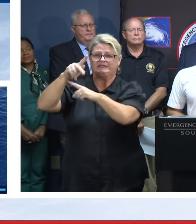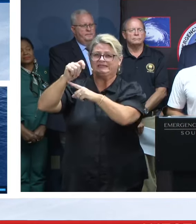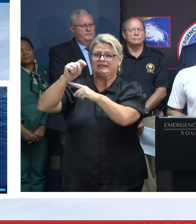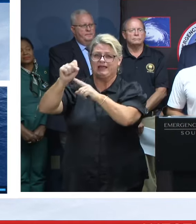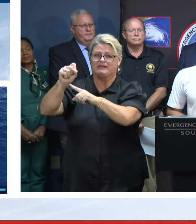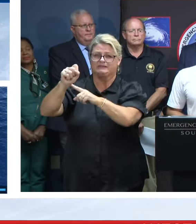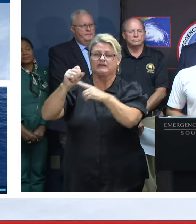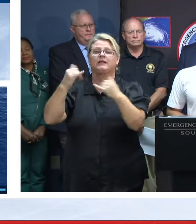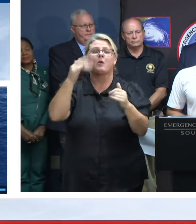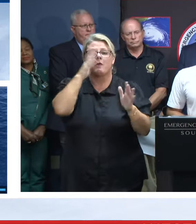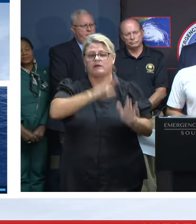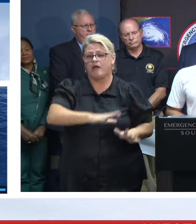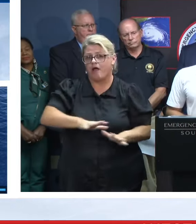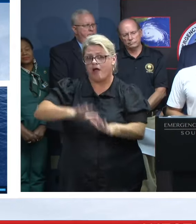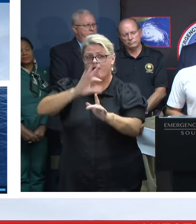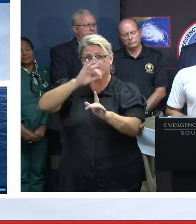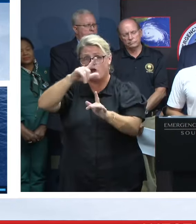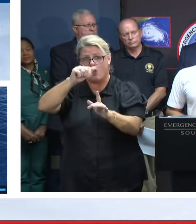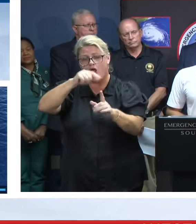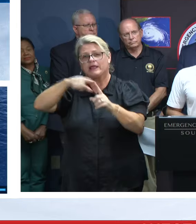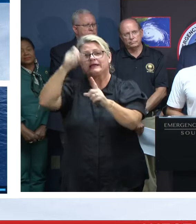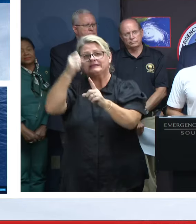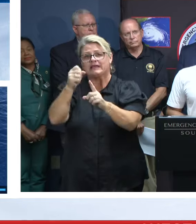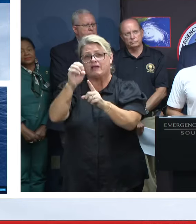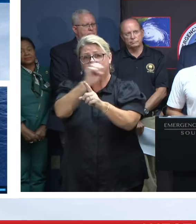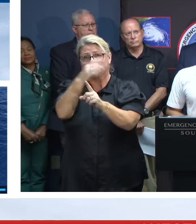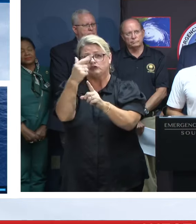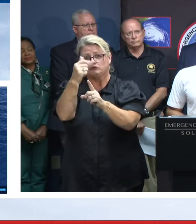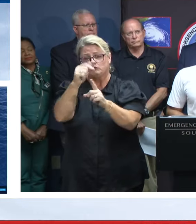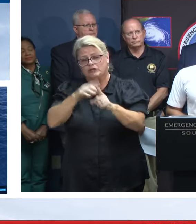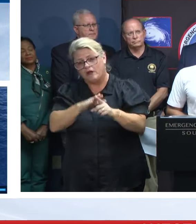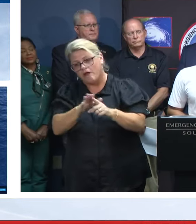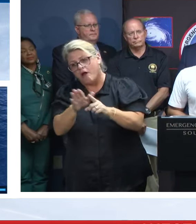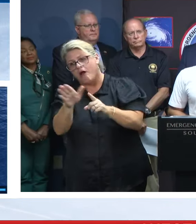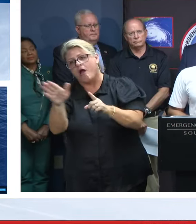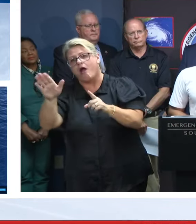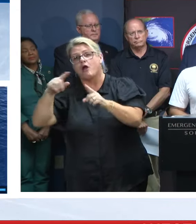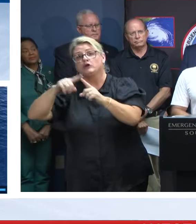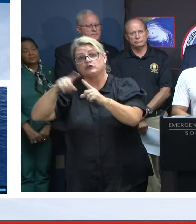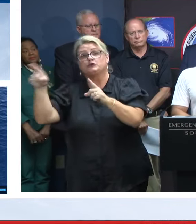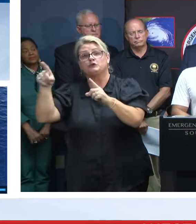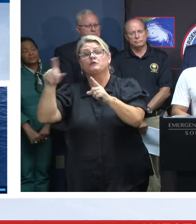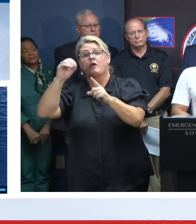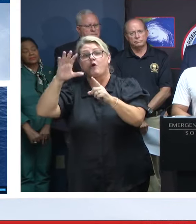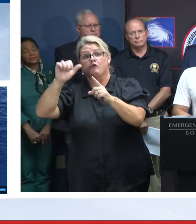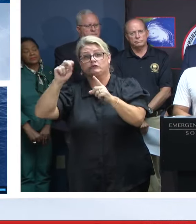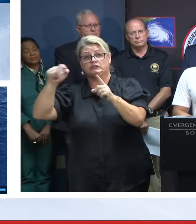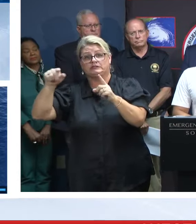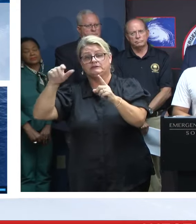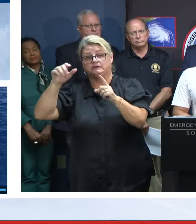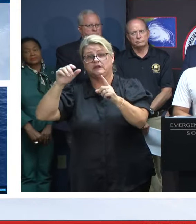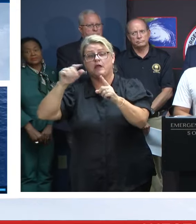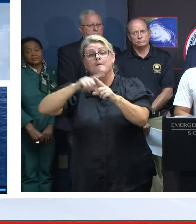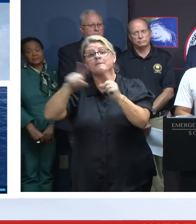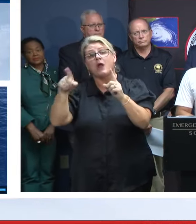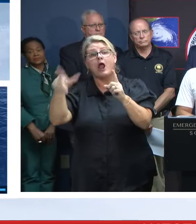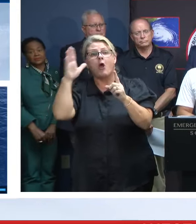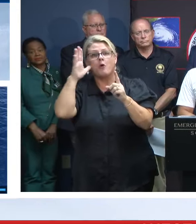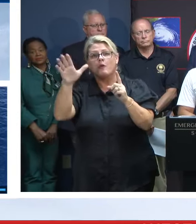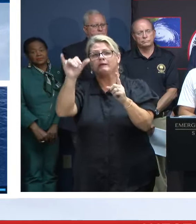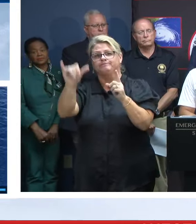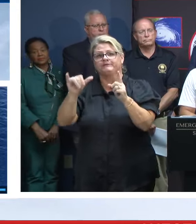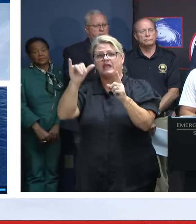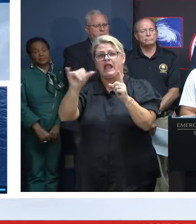and southeast Georgia tonight before emerging over the Atlantic tomorrow. Unfortunately, Debbie will linger just off the South Carolina coast